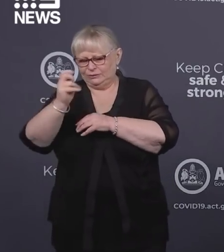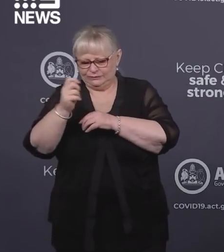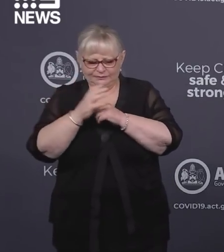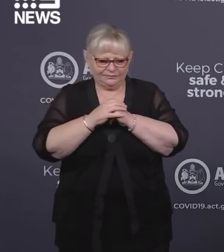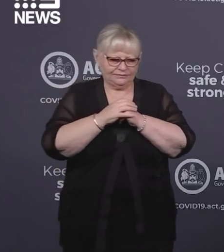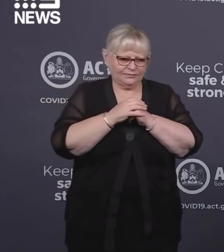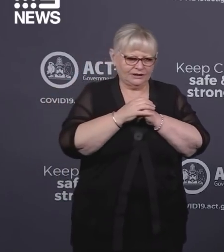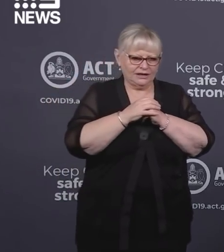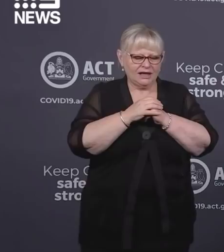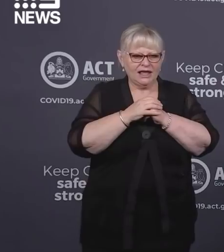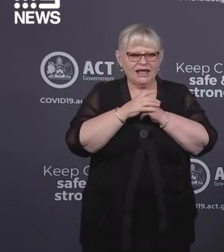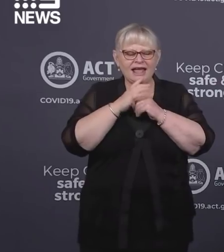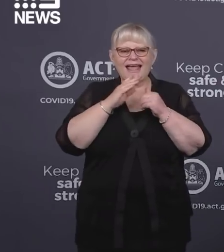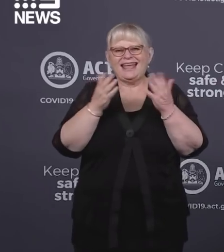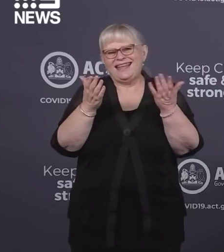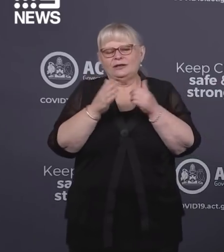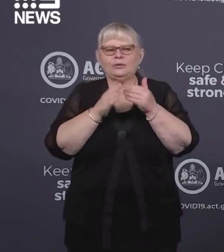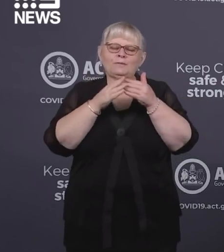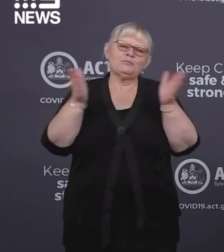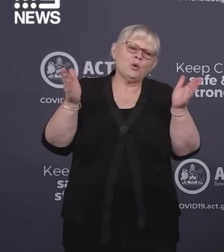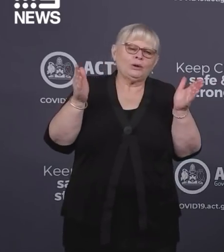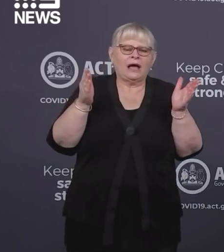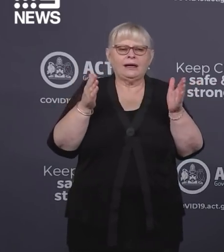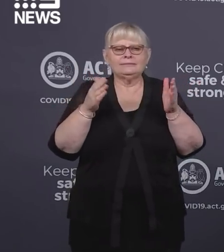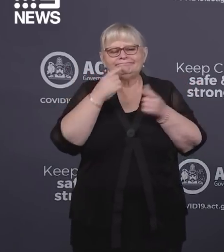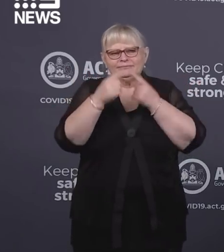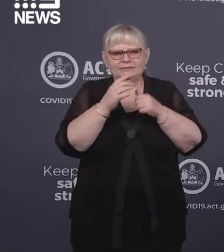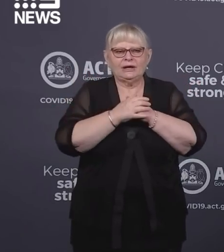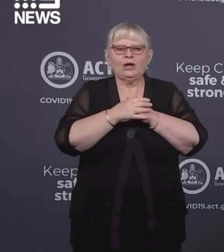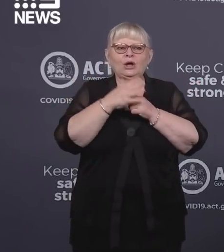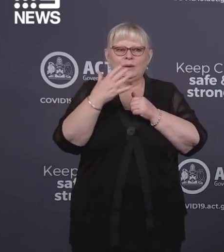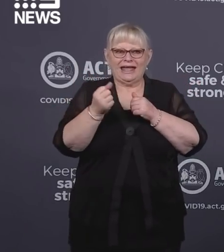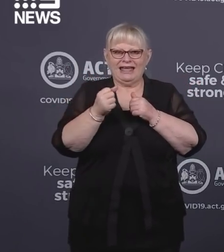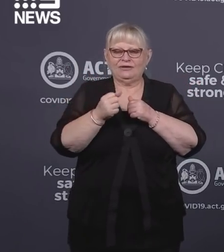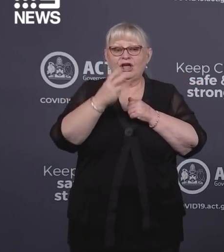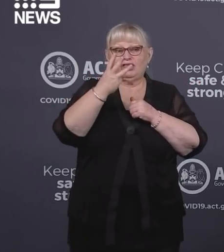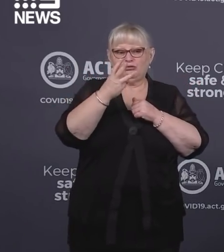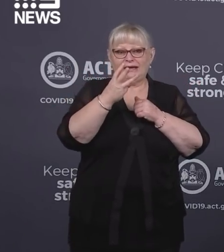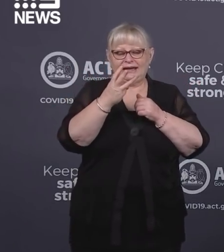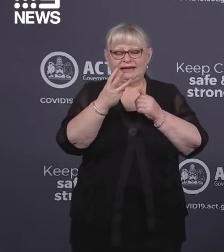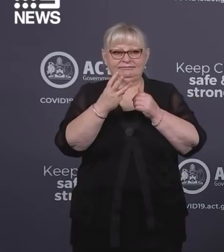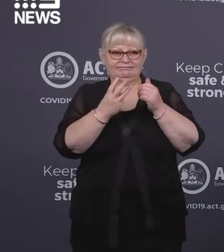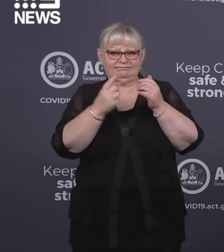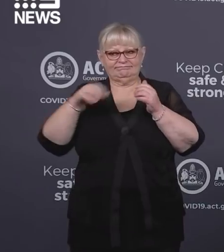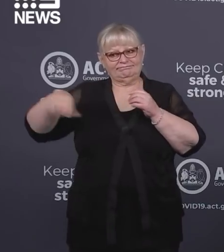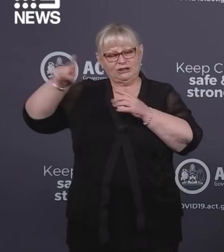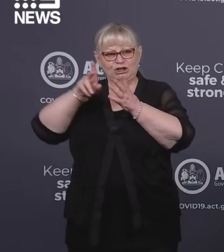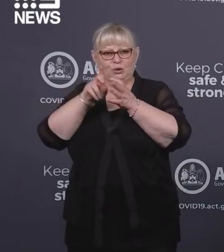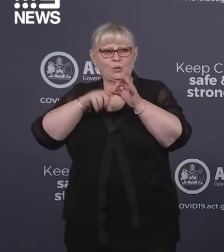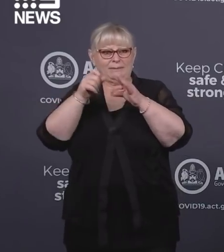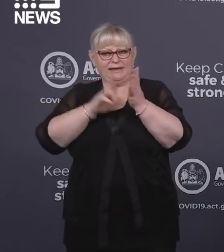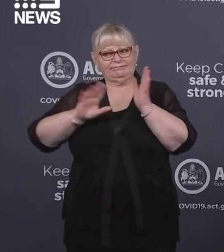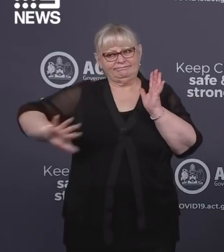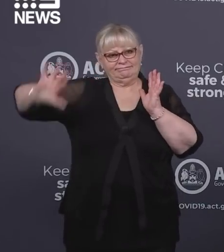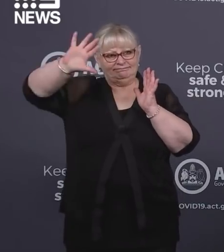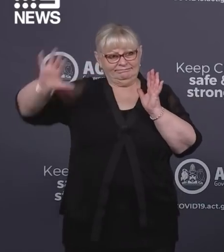And to provide the broader update on the outbreak, which I've started to regularly do, we continue to have our three cases in the surrounding New South Wales region,